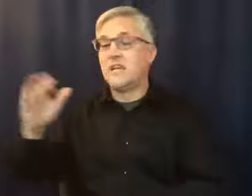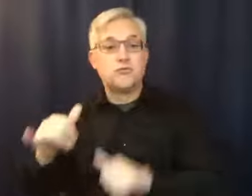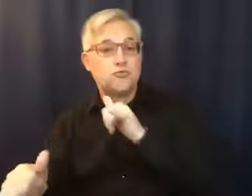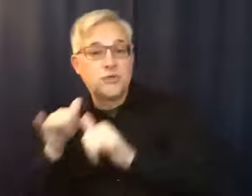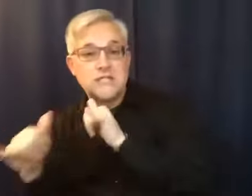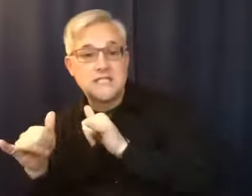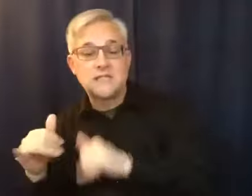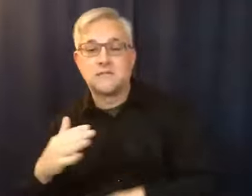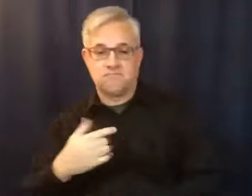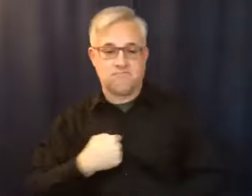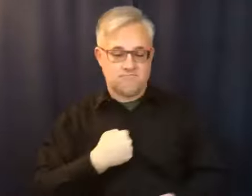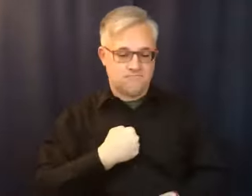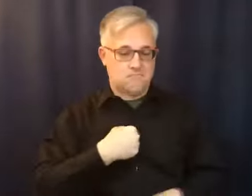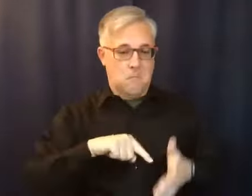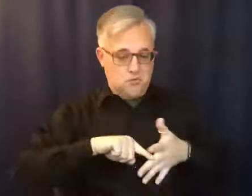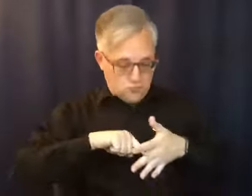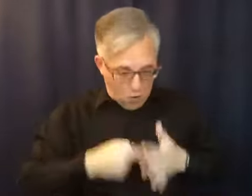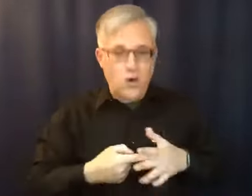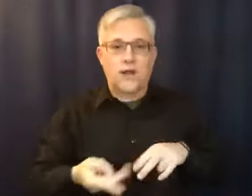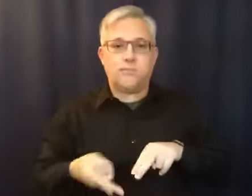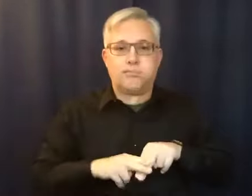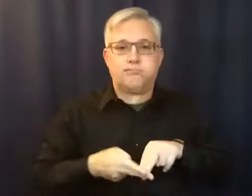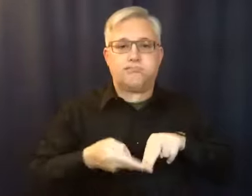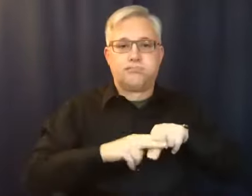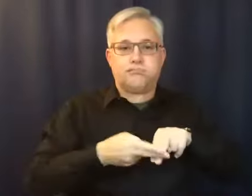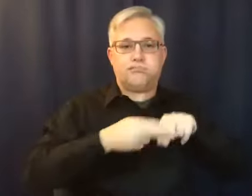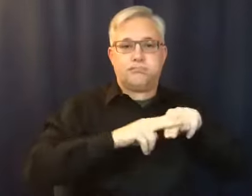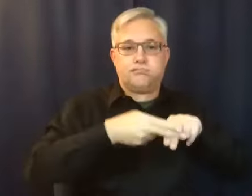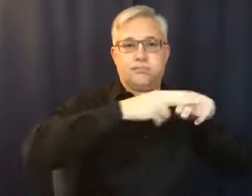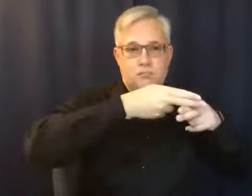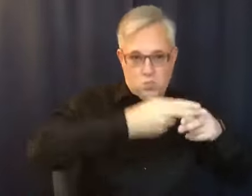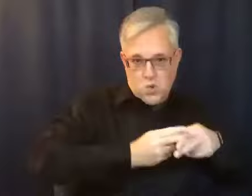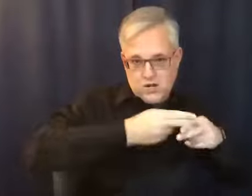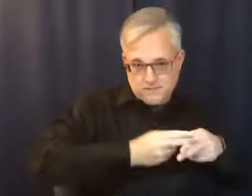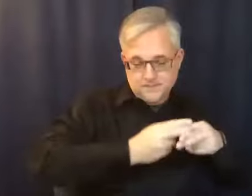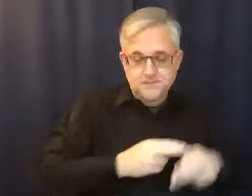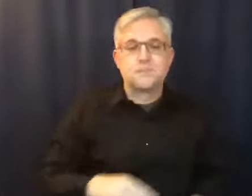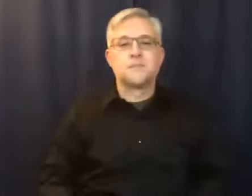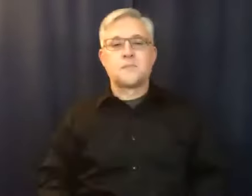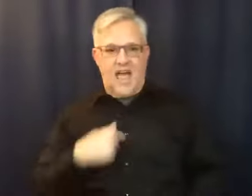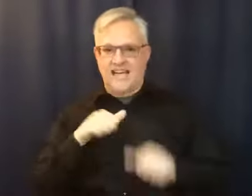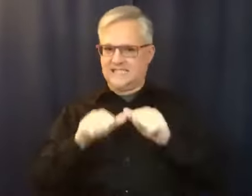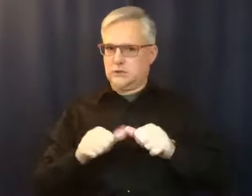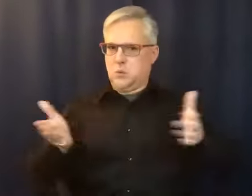beginning the process of gaining the weight back again. I was able to keep it off until we went on our honeymoon.